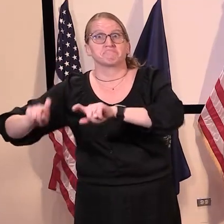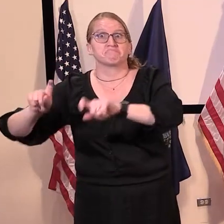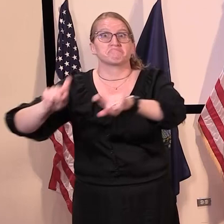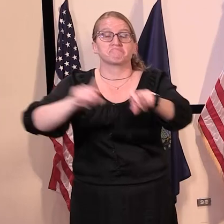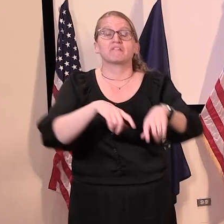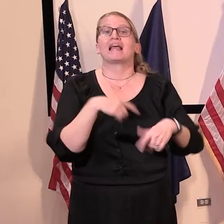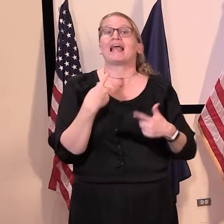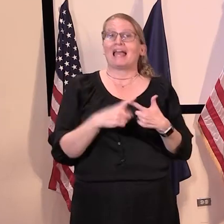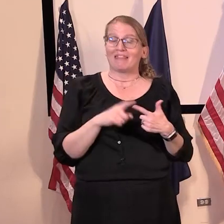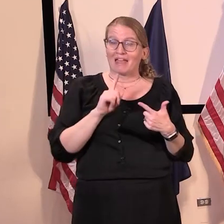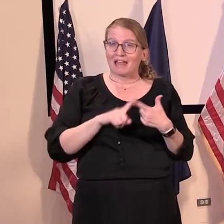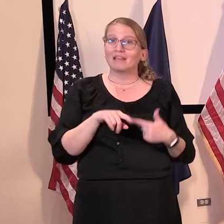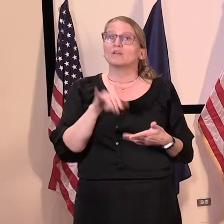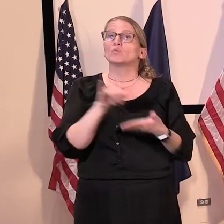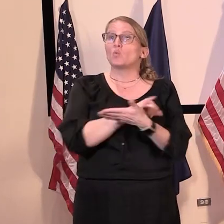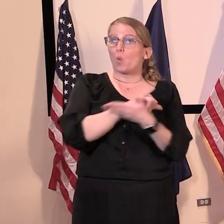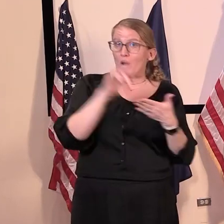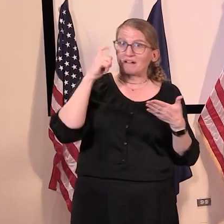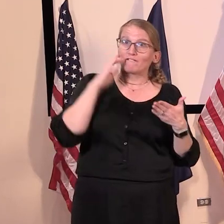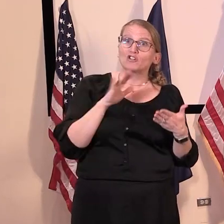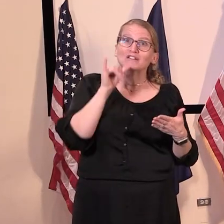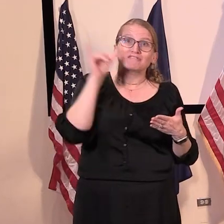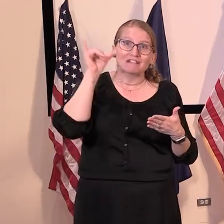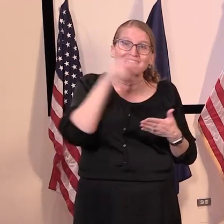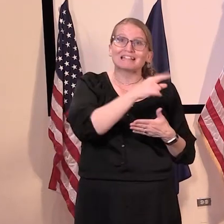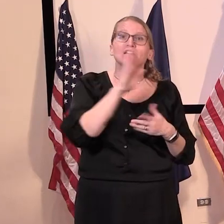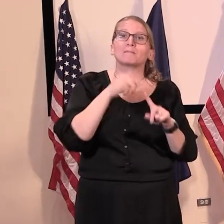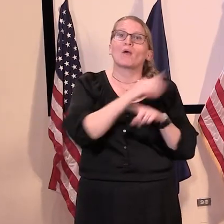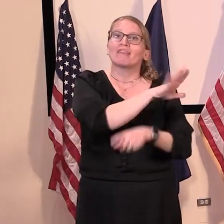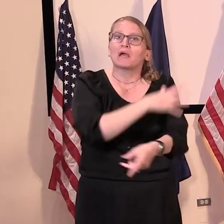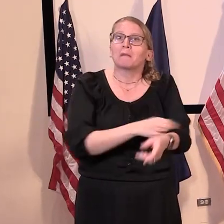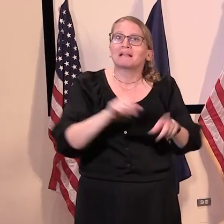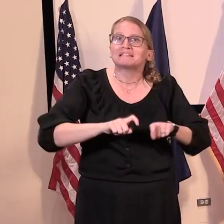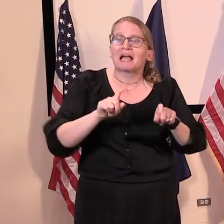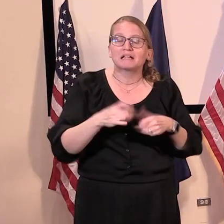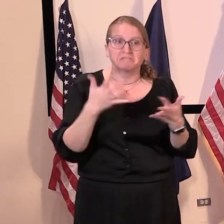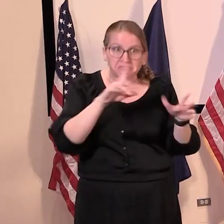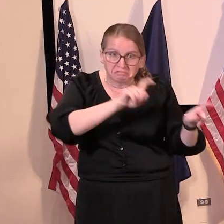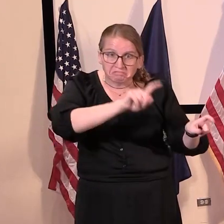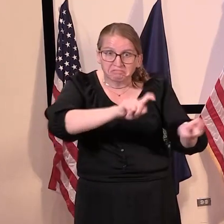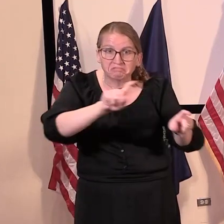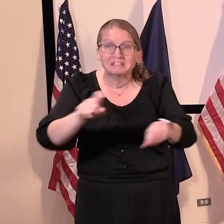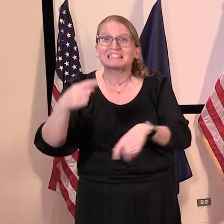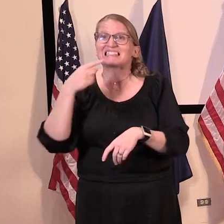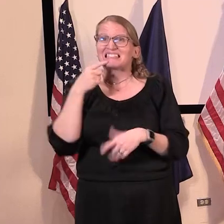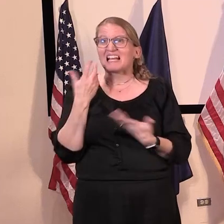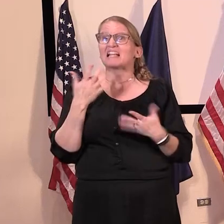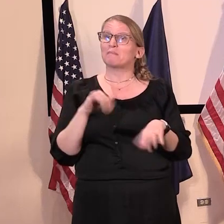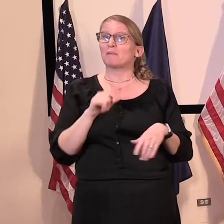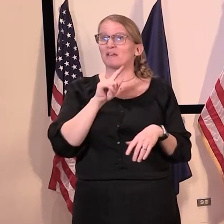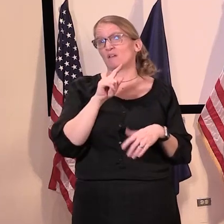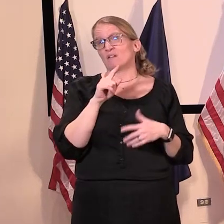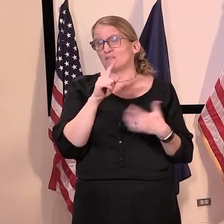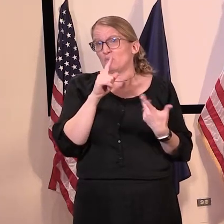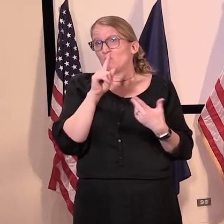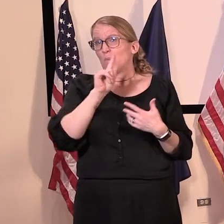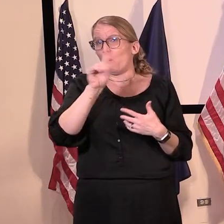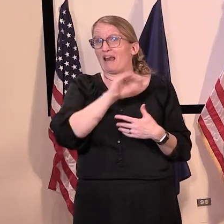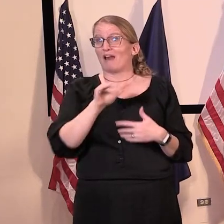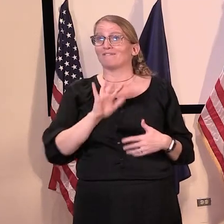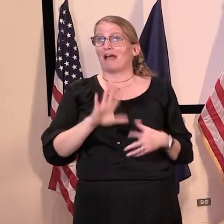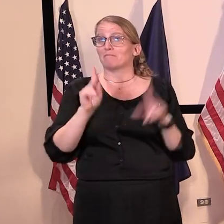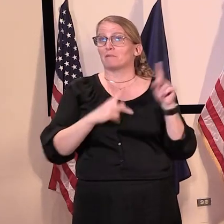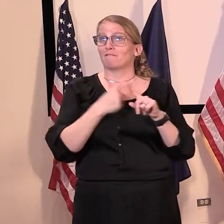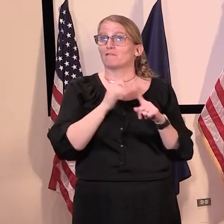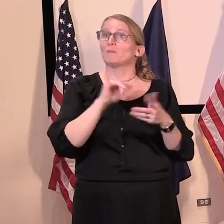in New York from their serology tests have shown that up to one in five people in their city area could have the antibodies to this virus. New York's health